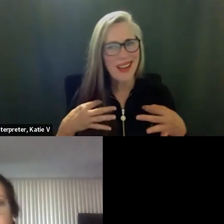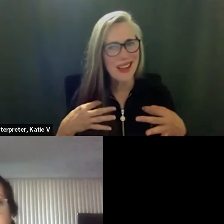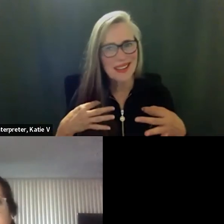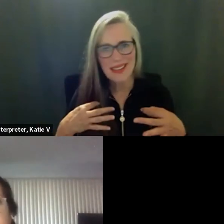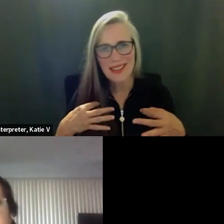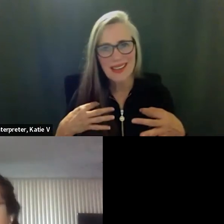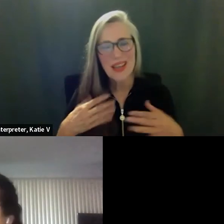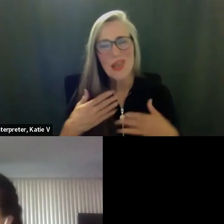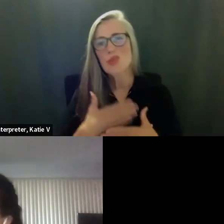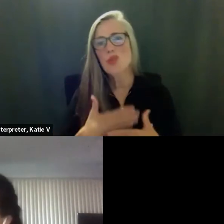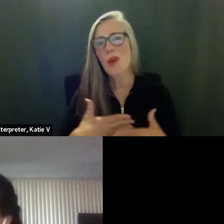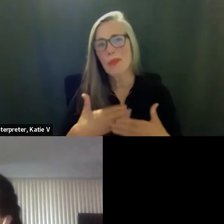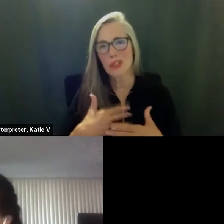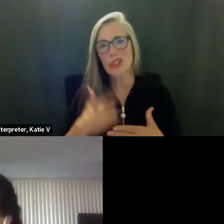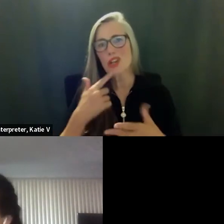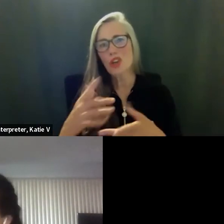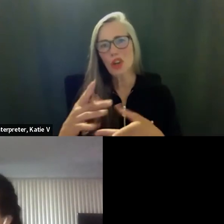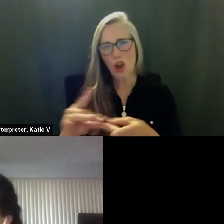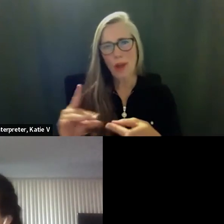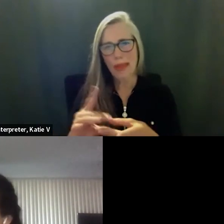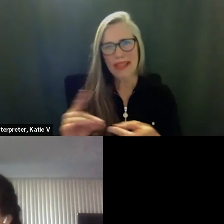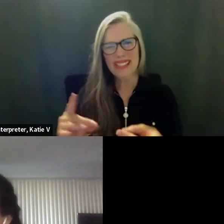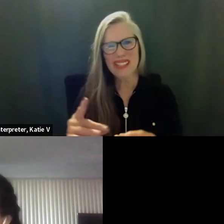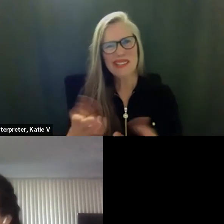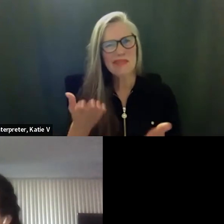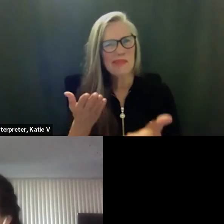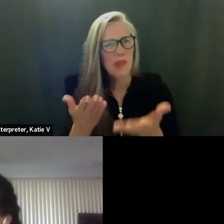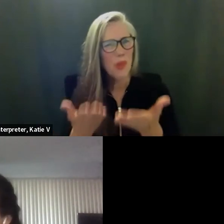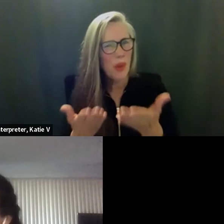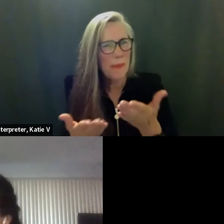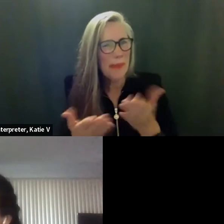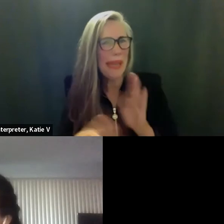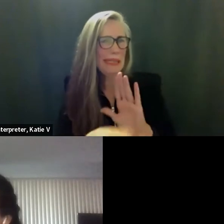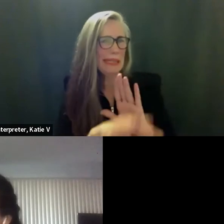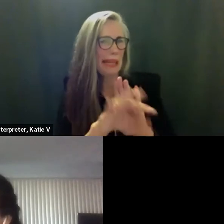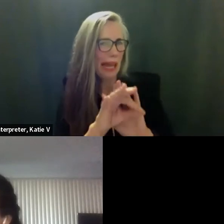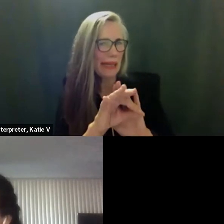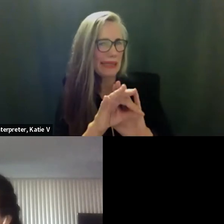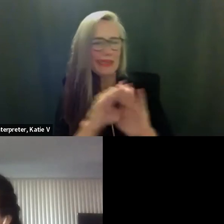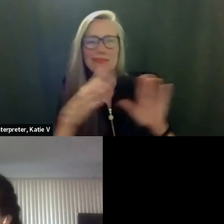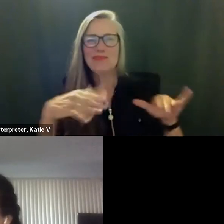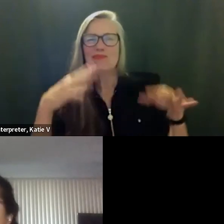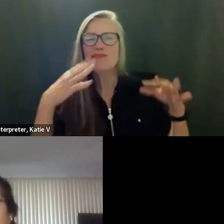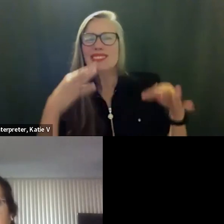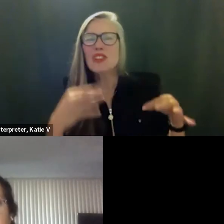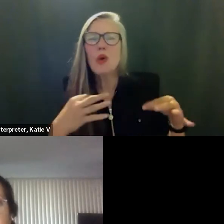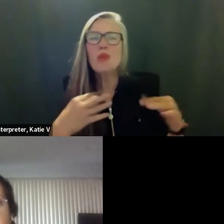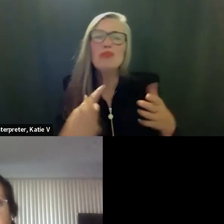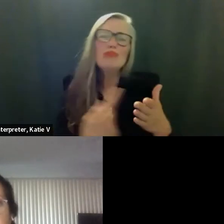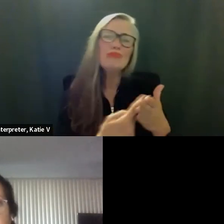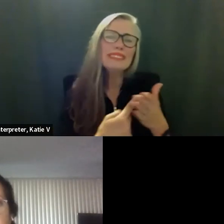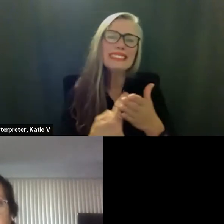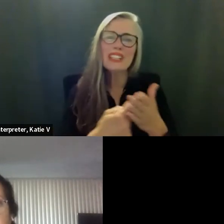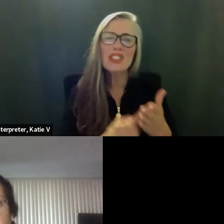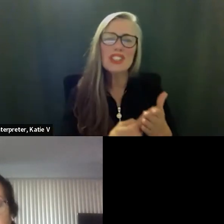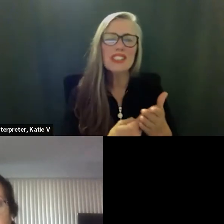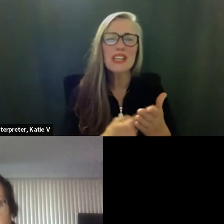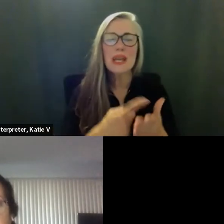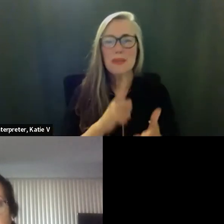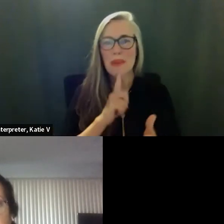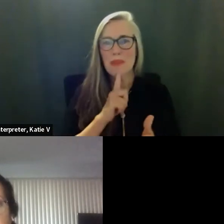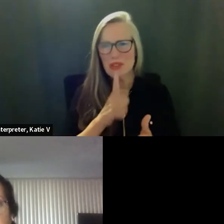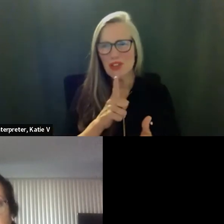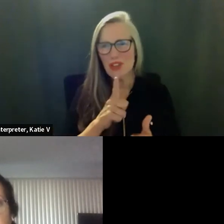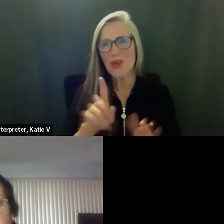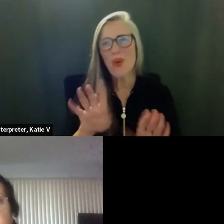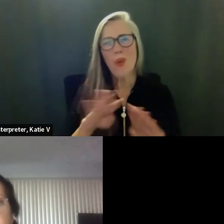your comment and also says that we may select so it didn't mean that we will but so it's there in terms of that and so obviously through this discussion we probably want to uh make sure